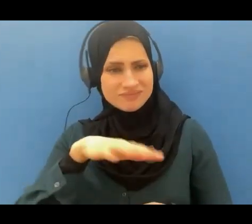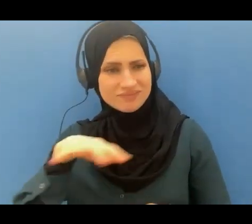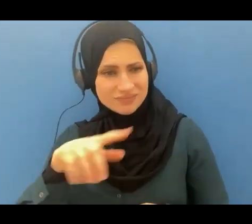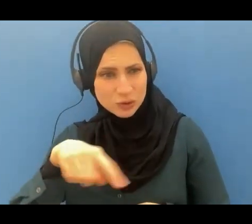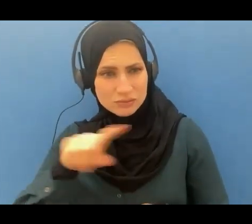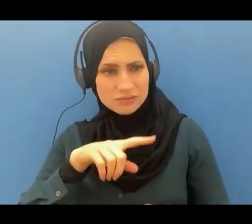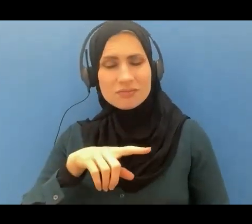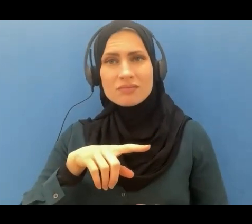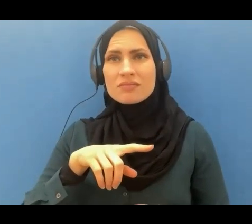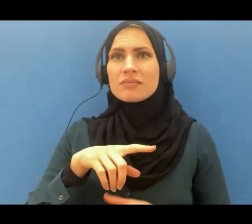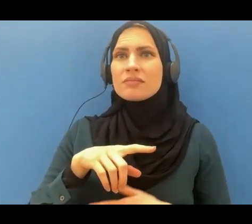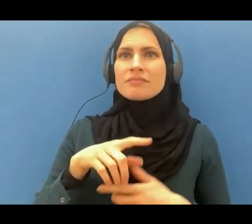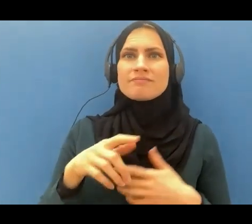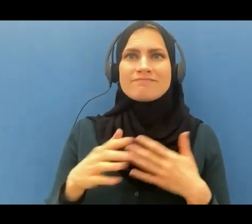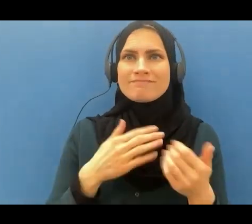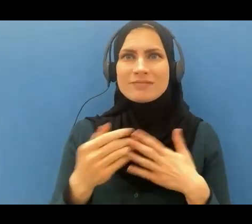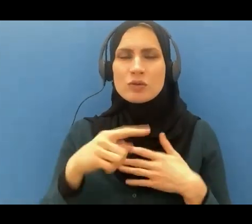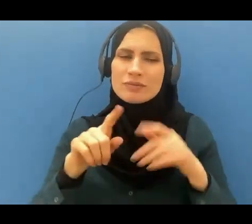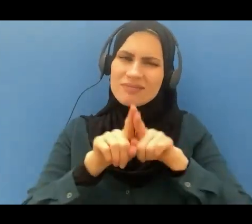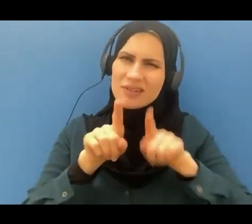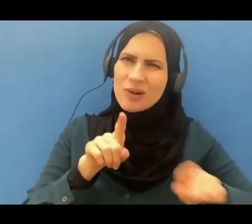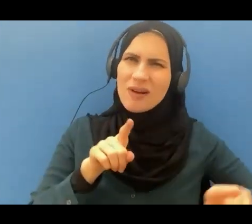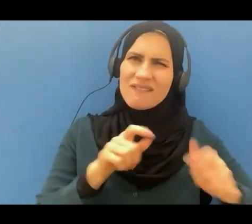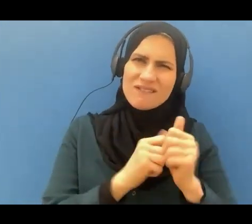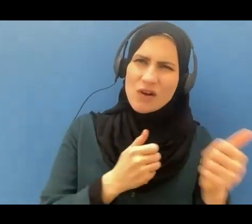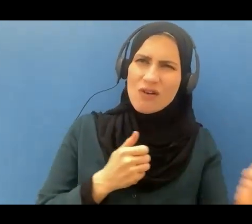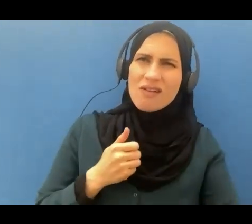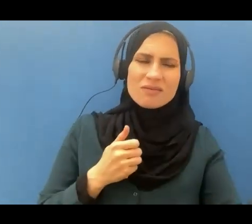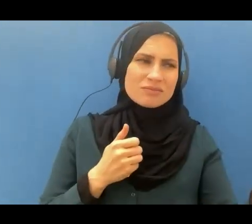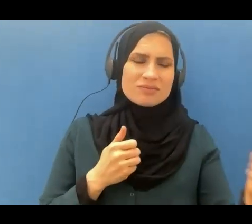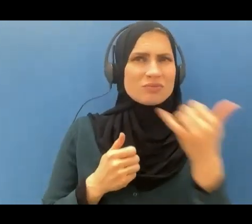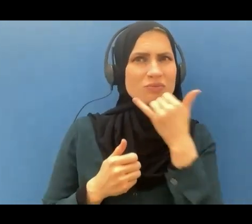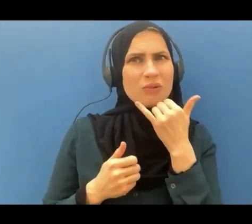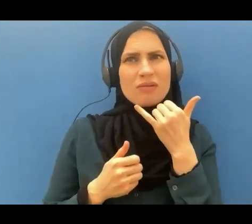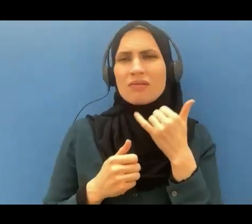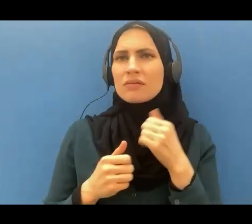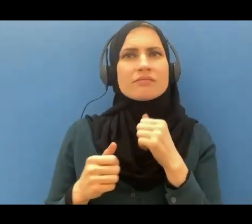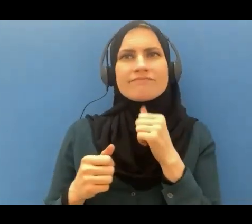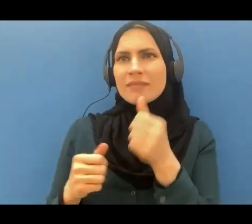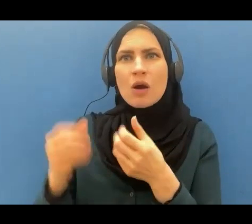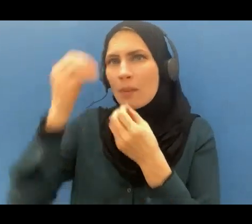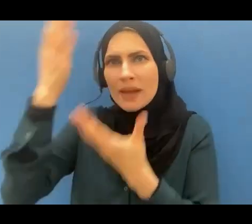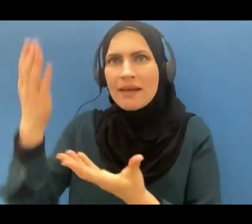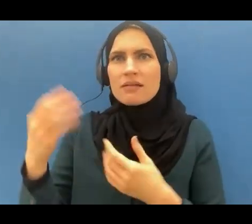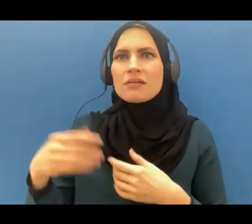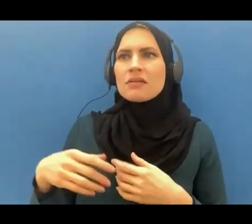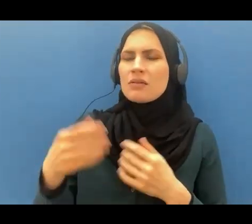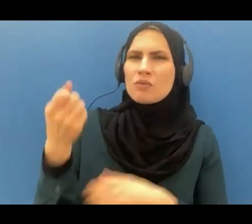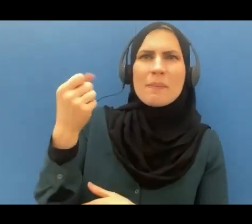gone so far in my disobedience, in rebellion against yourselves, and